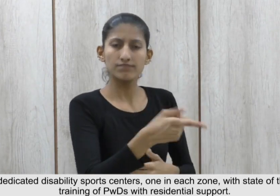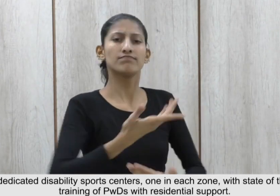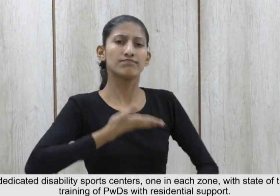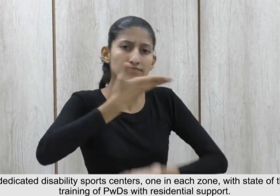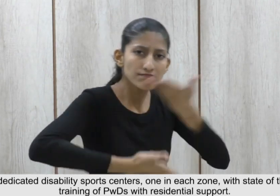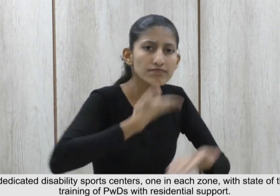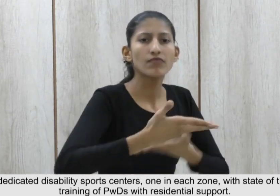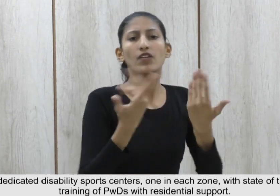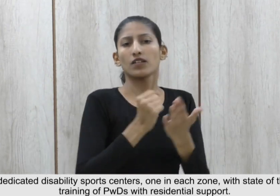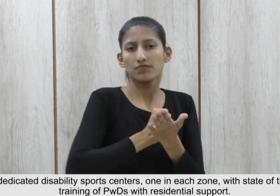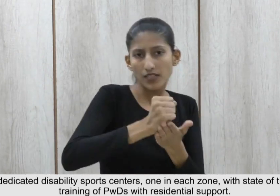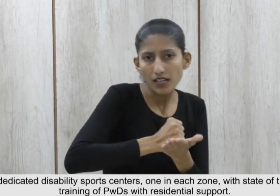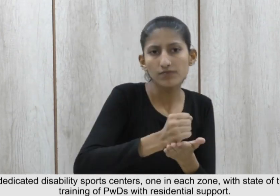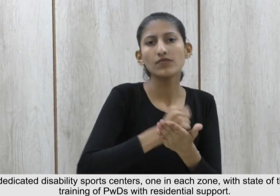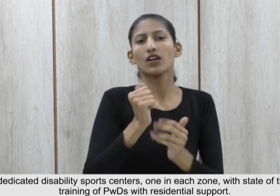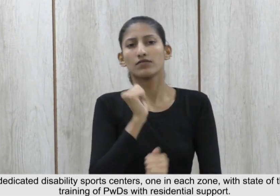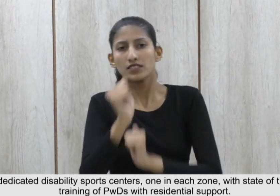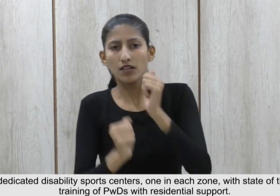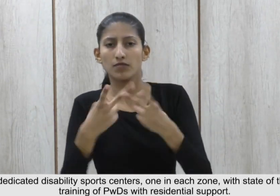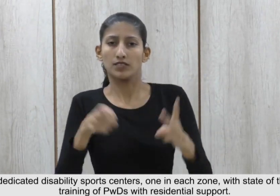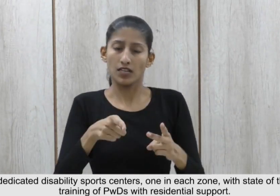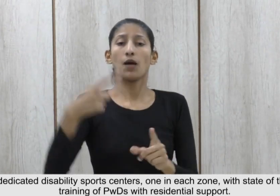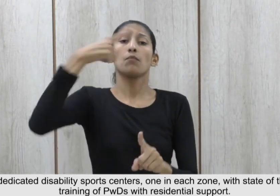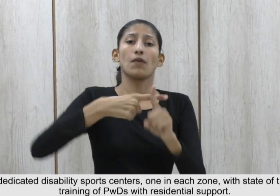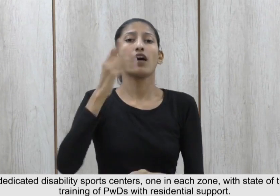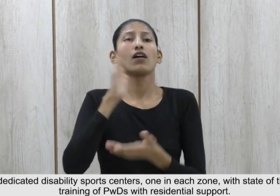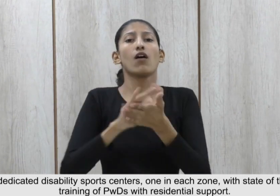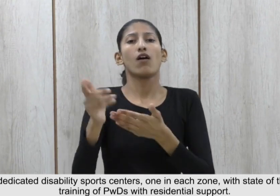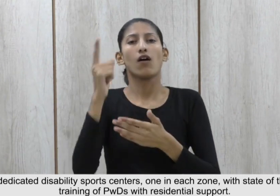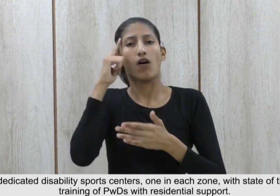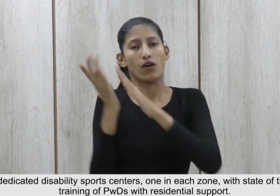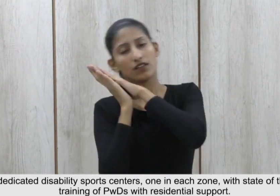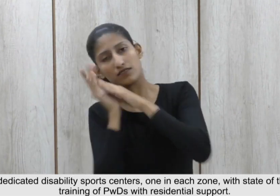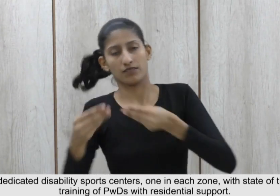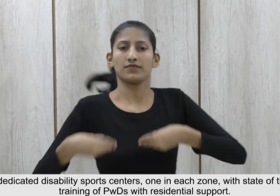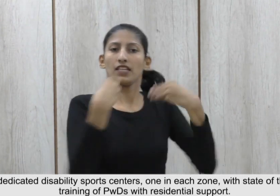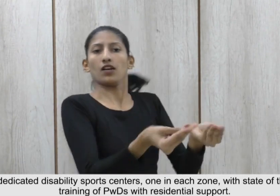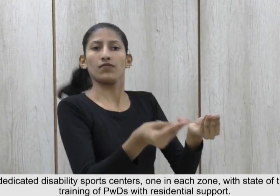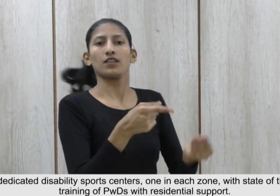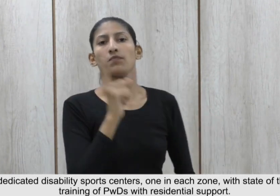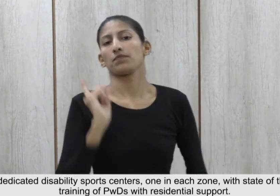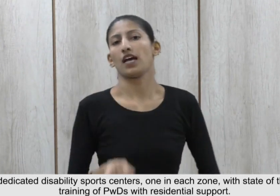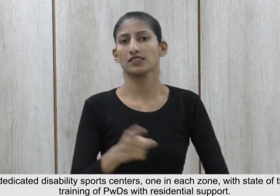.1.